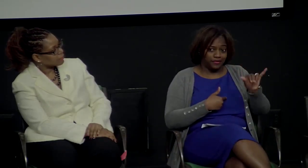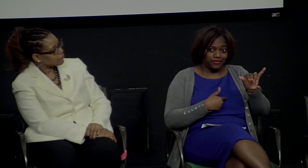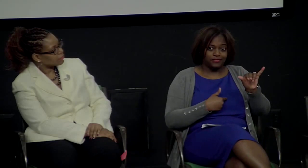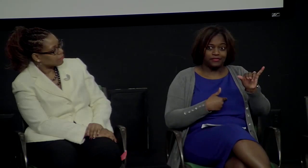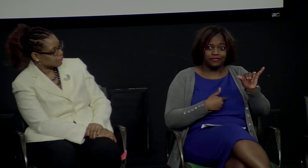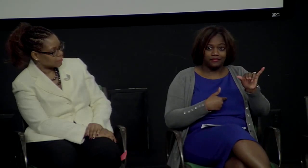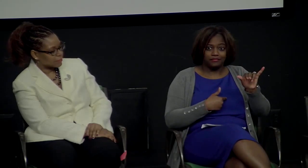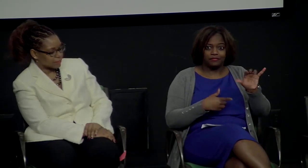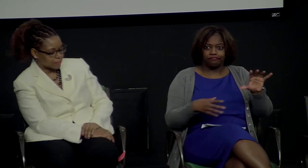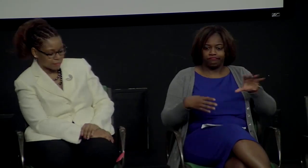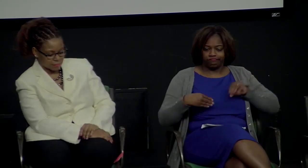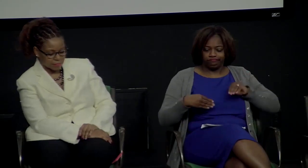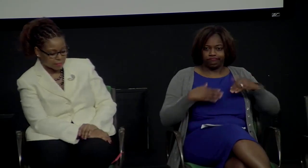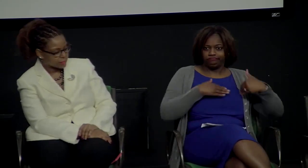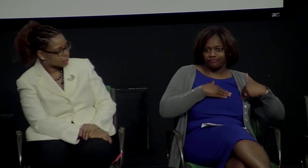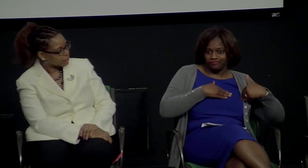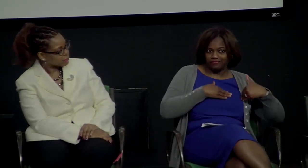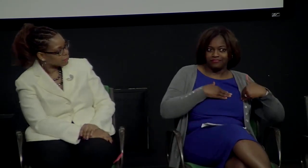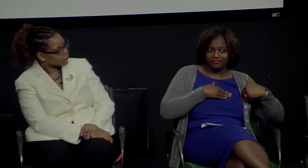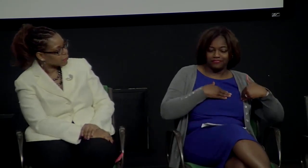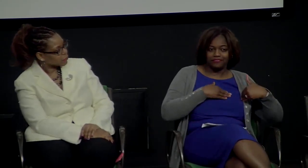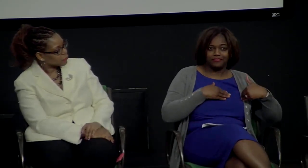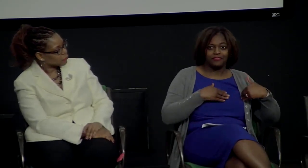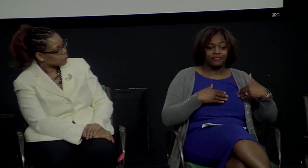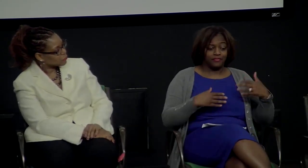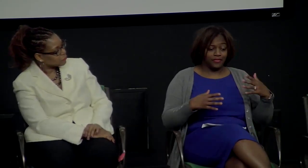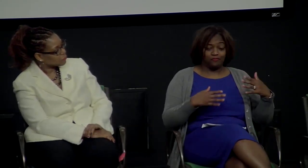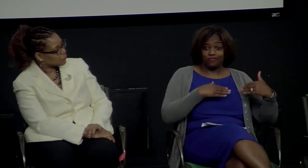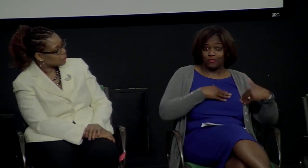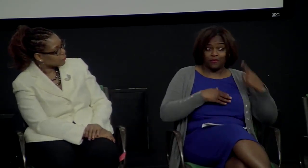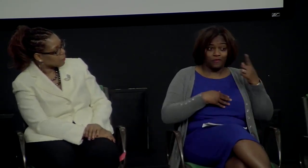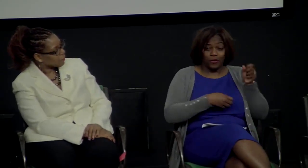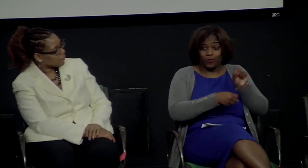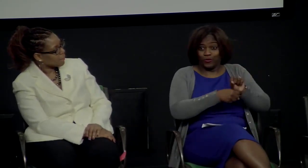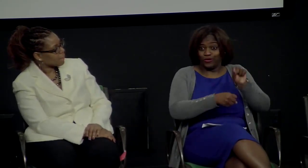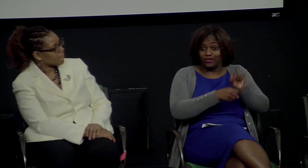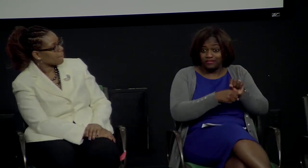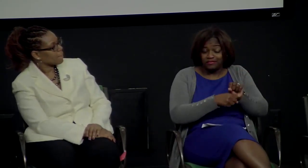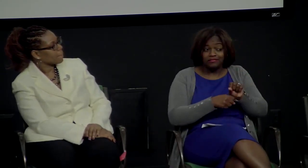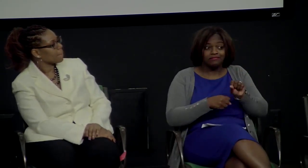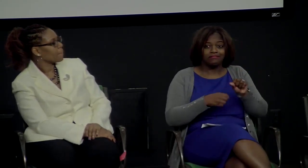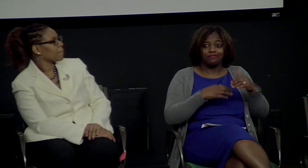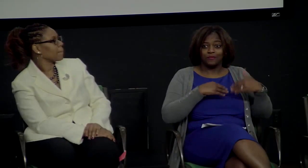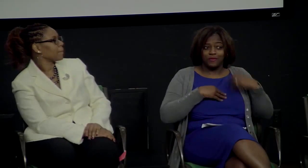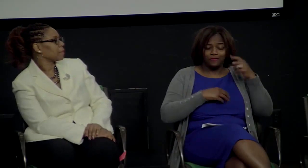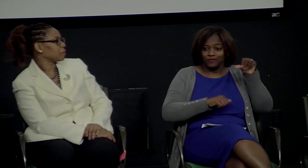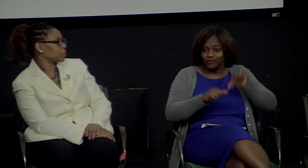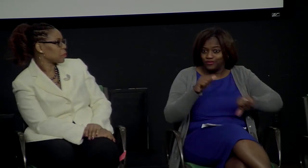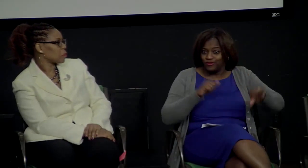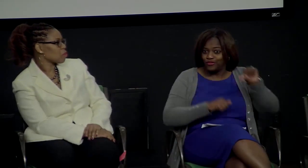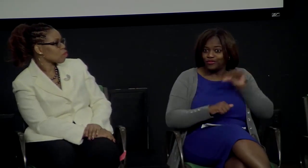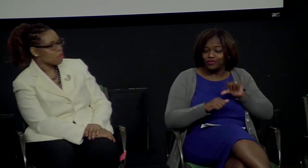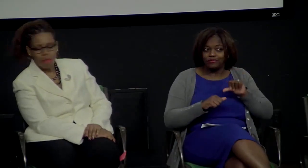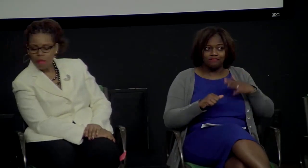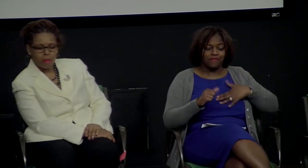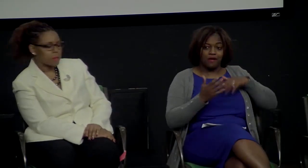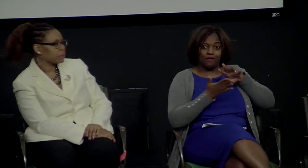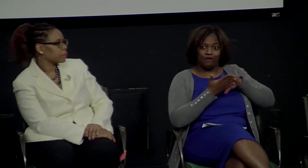to do with accountability. Each and every one of us would be accountable. We're accountable for our work. We're going to be accountable